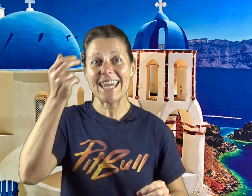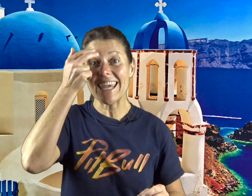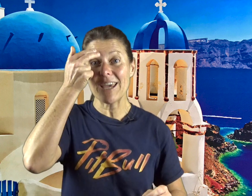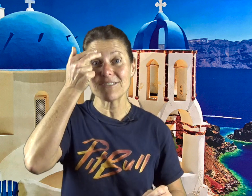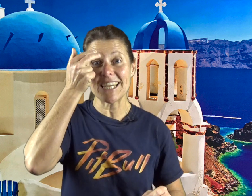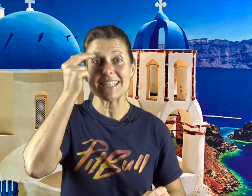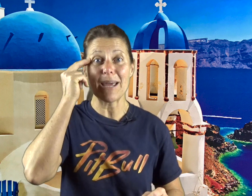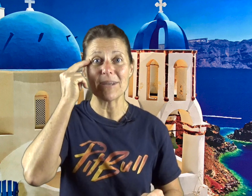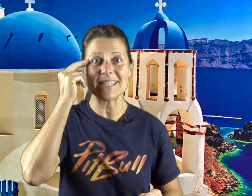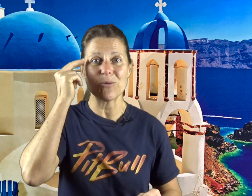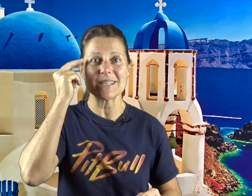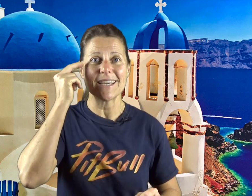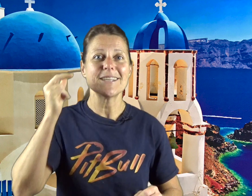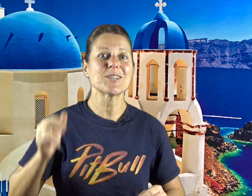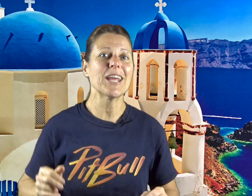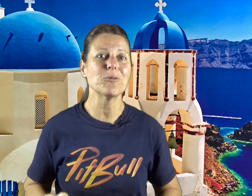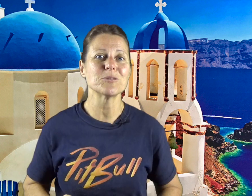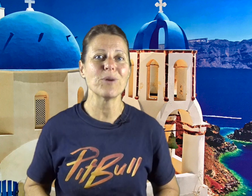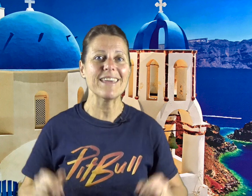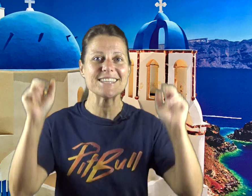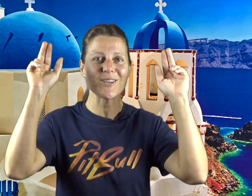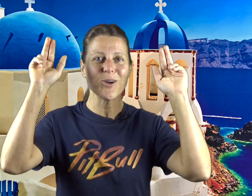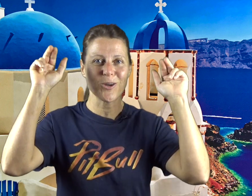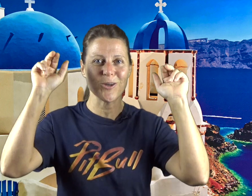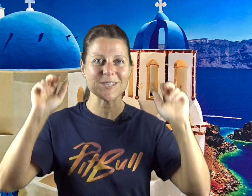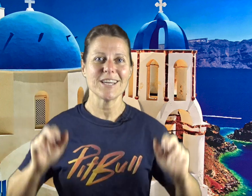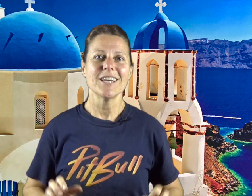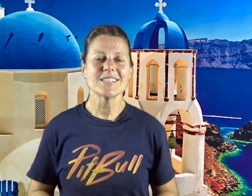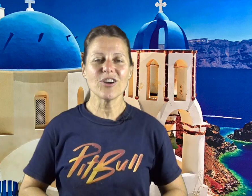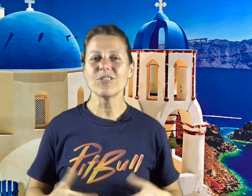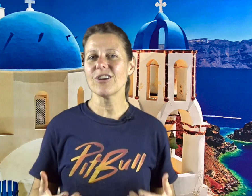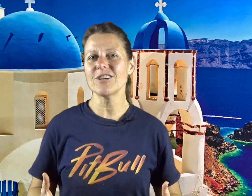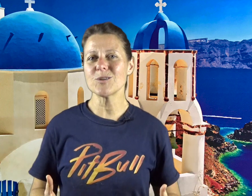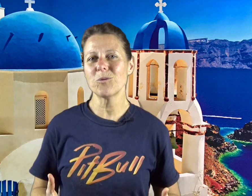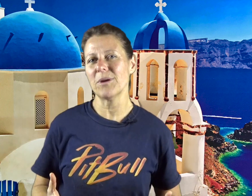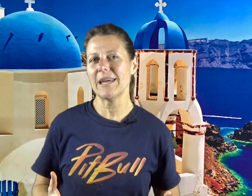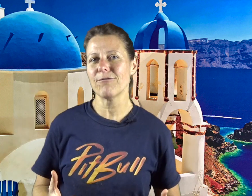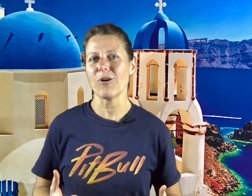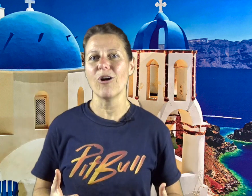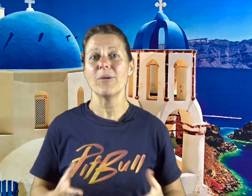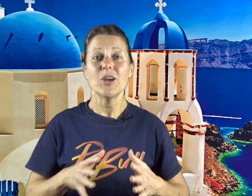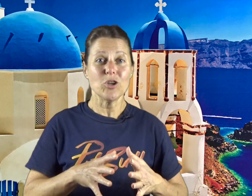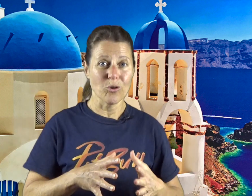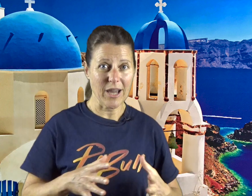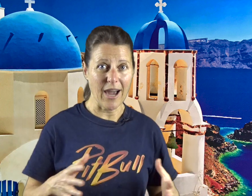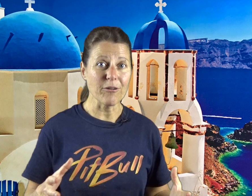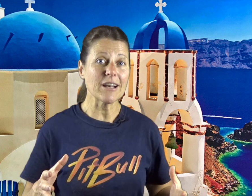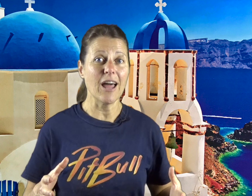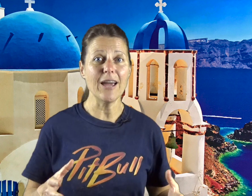EFT tapping sequence that's going to help to break this curse. So the curse could be from your current life,